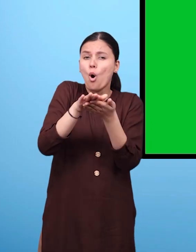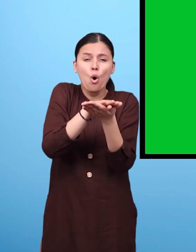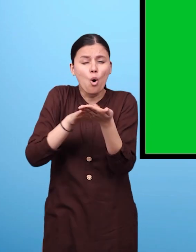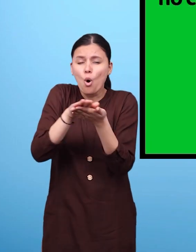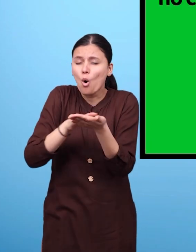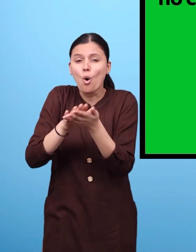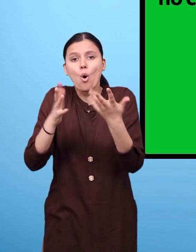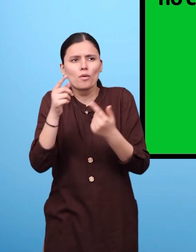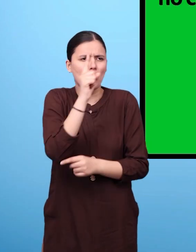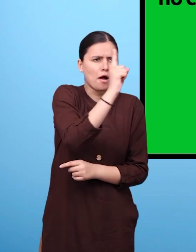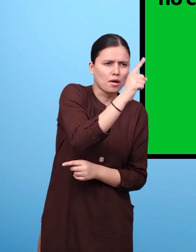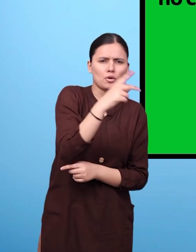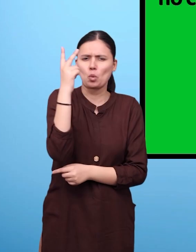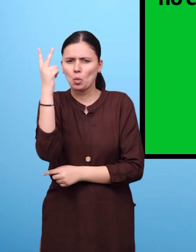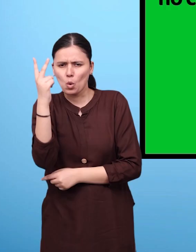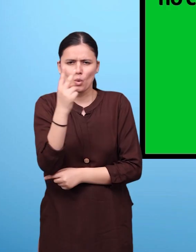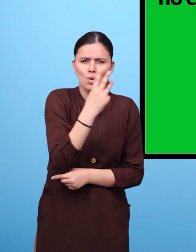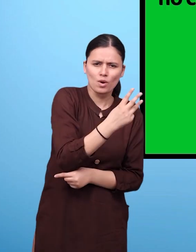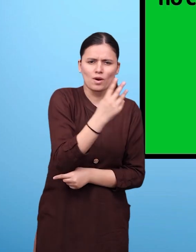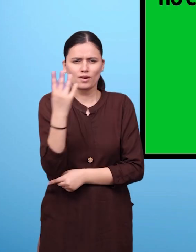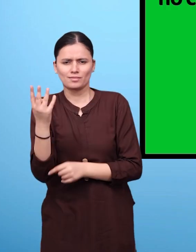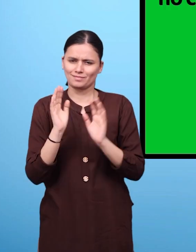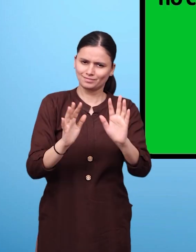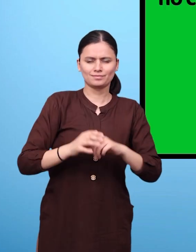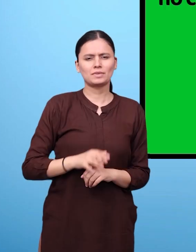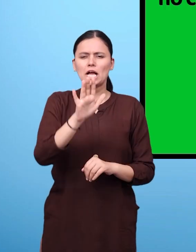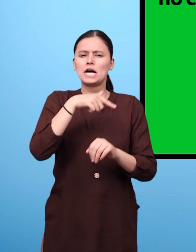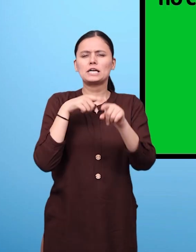which have one, two, three or no corners.